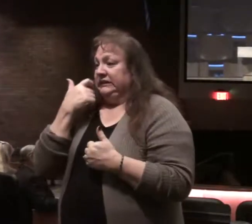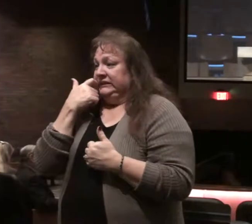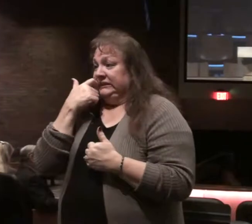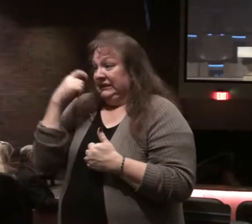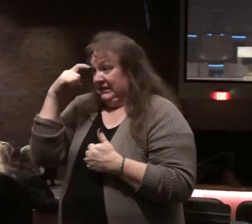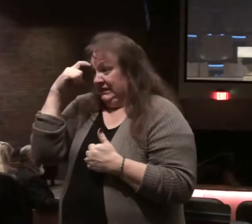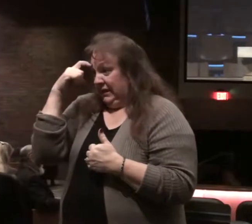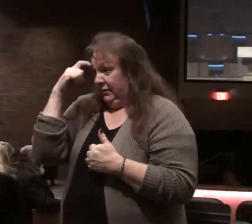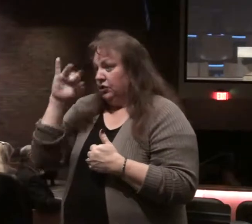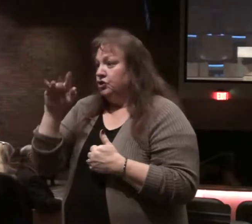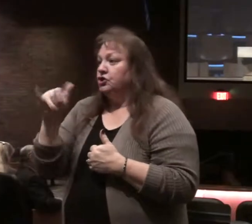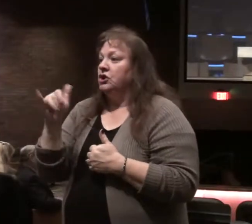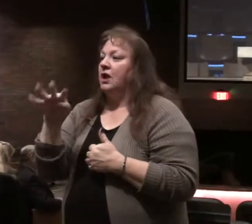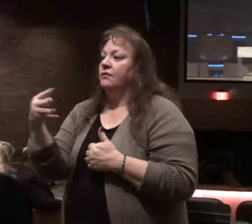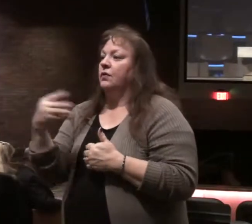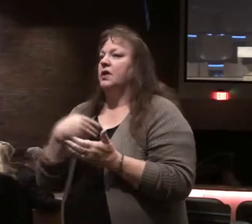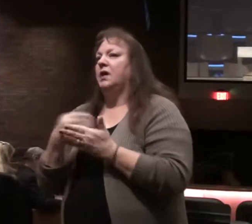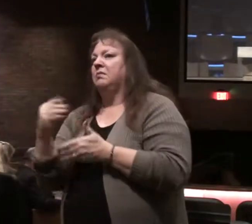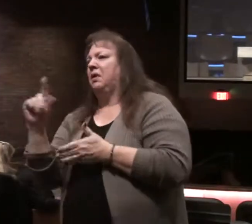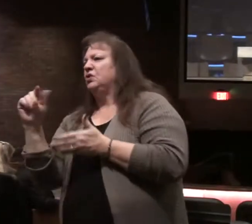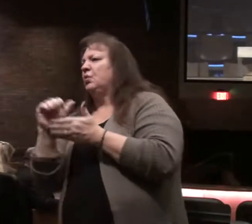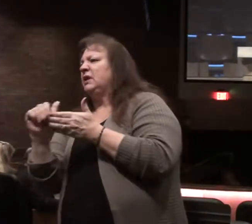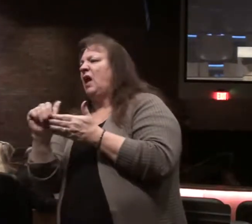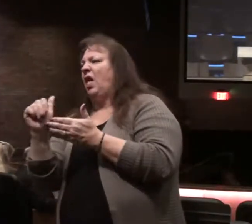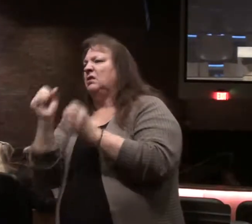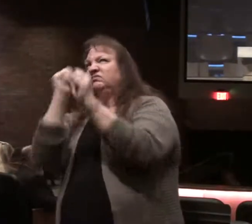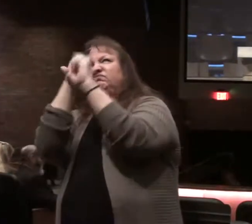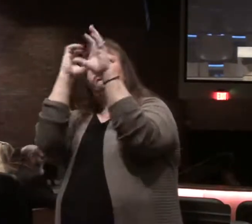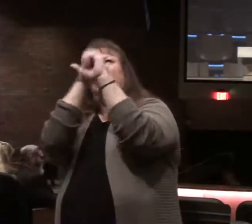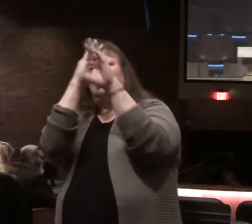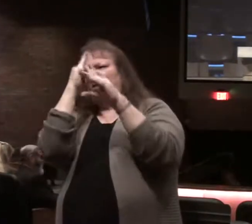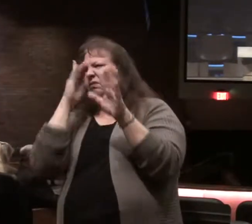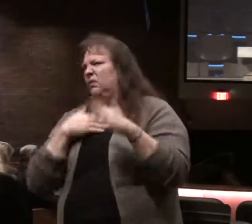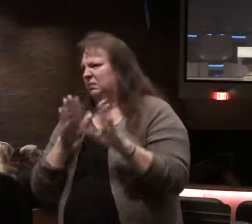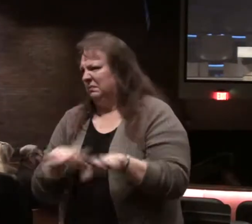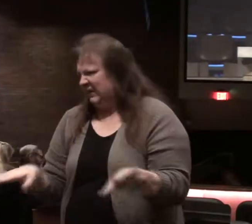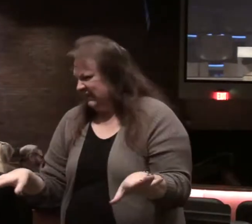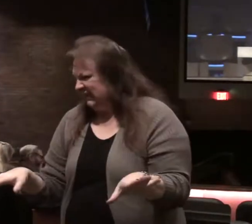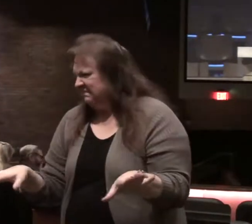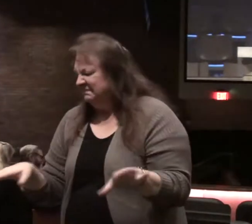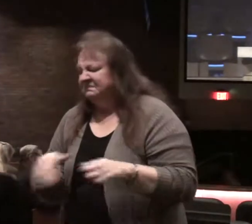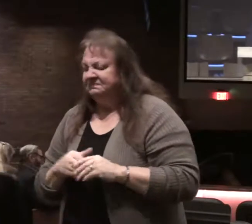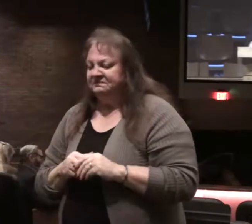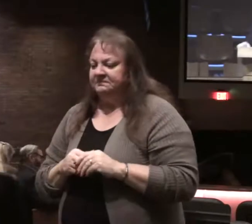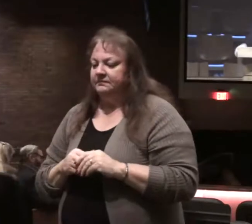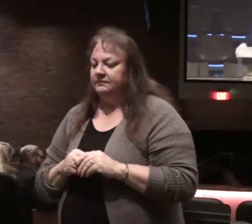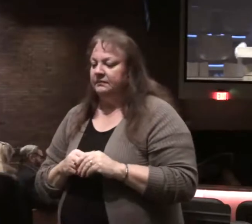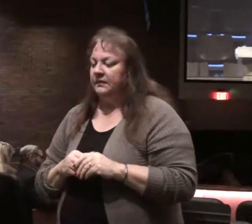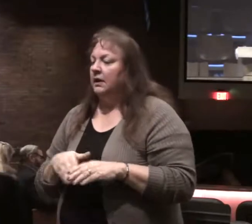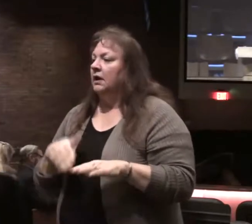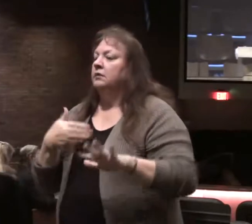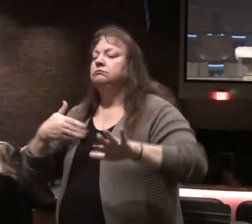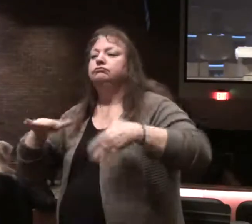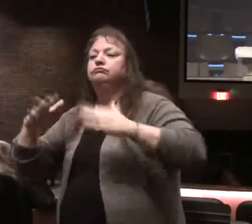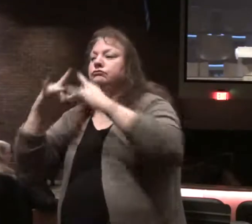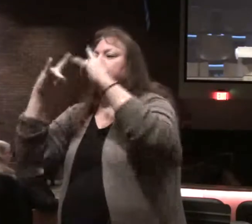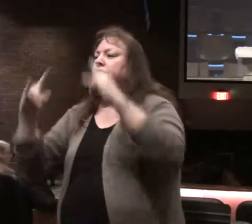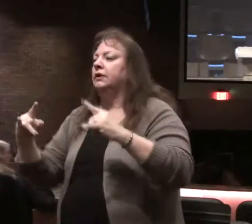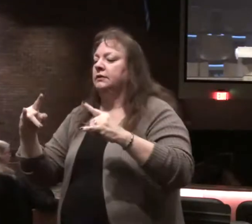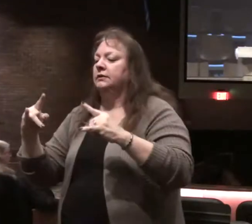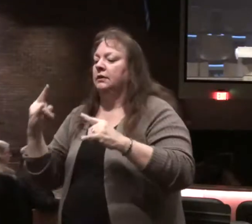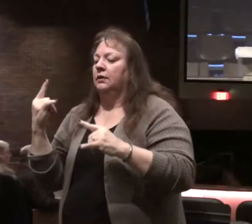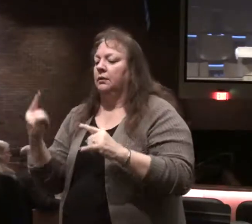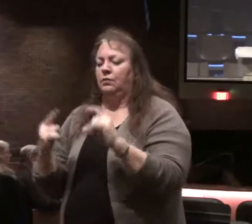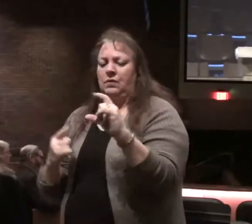July, I went out and bought about $20 of fireworks for the kids. And walking through the tent, there was one little